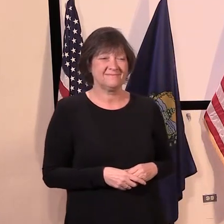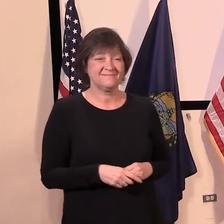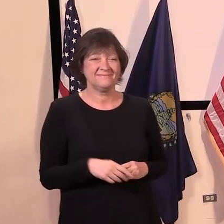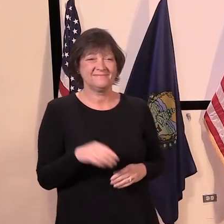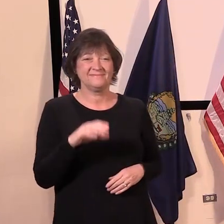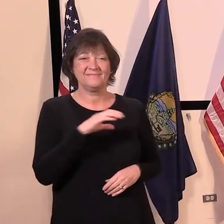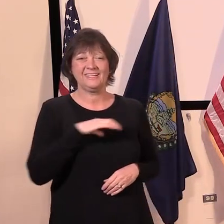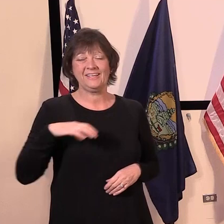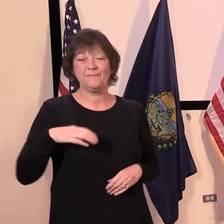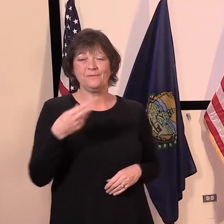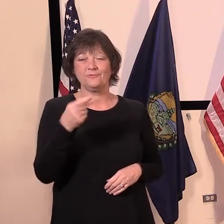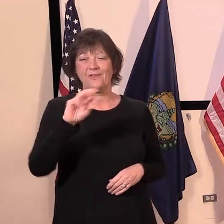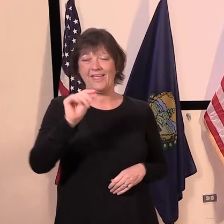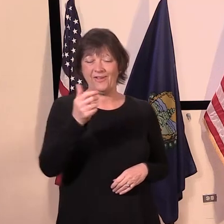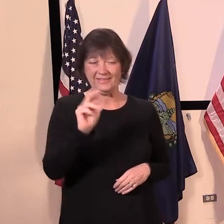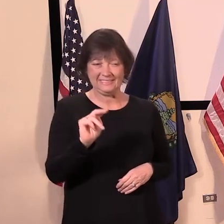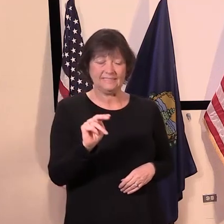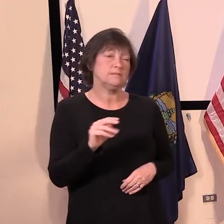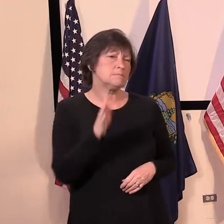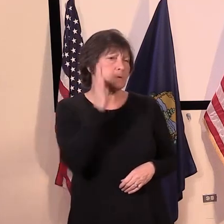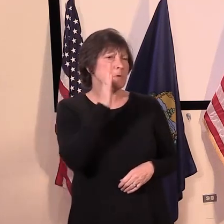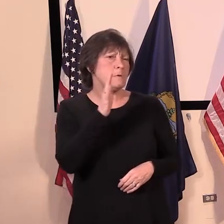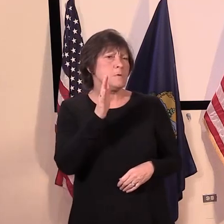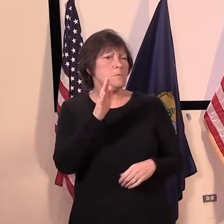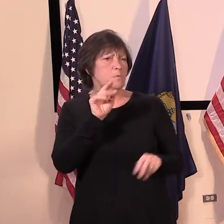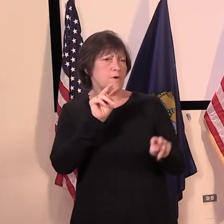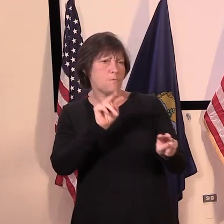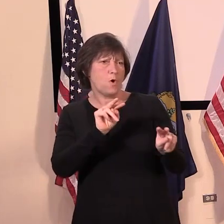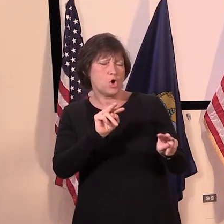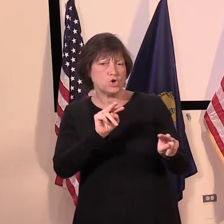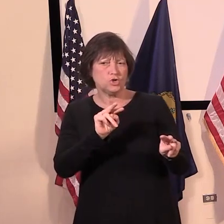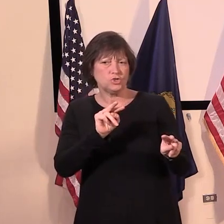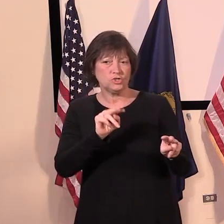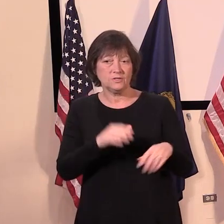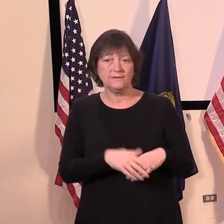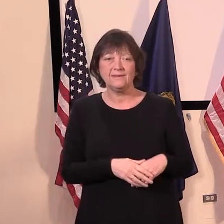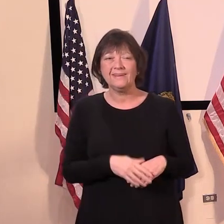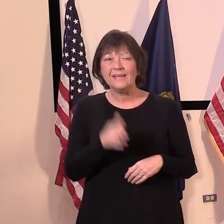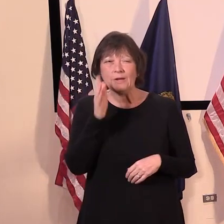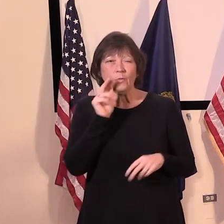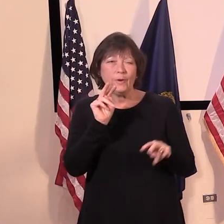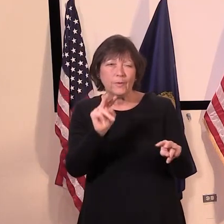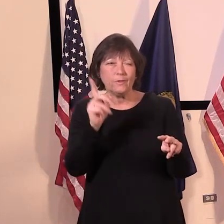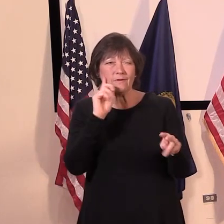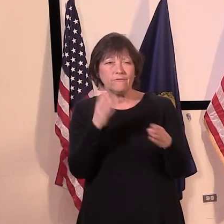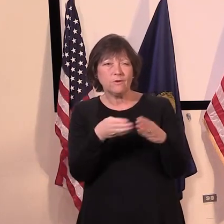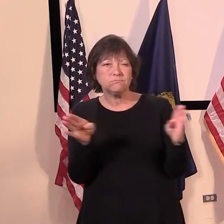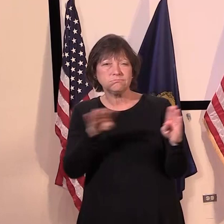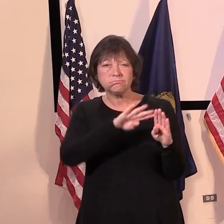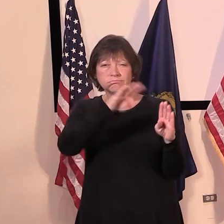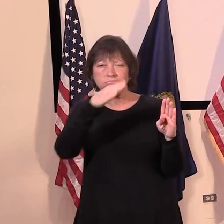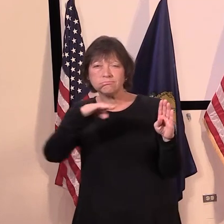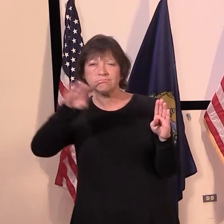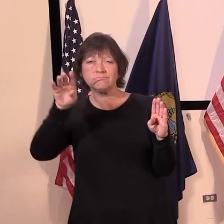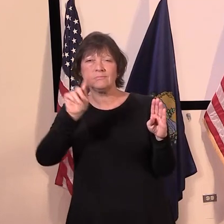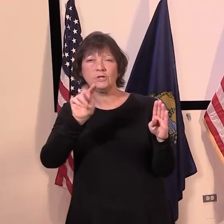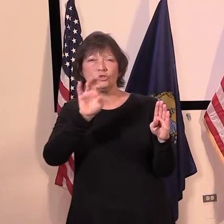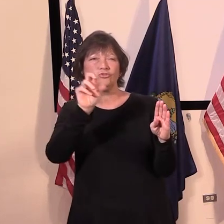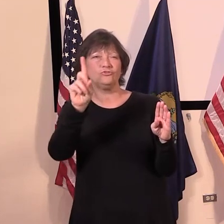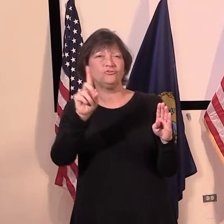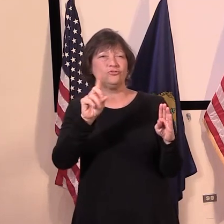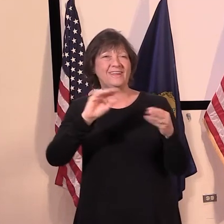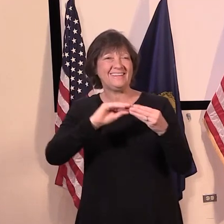I'll just add, Governor, that we'll be watching. We'd really be looking for trending data in terms of number of weekly